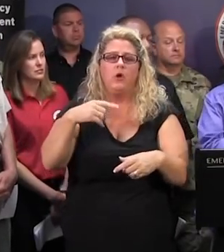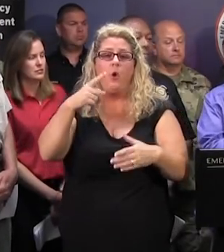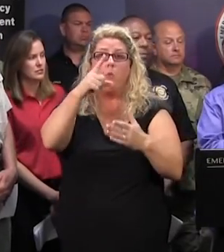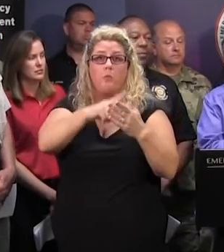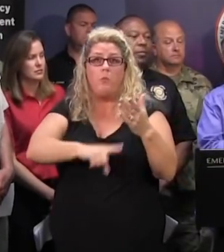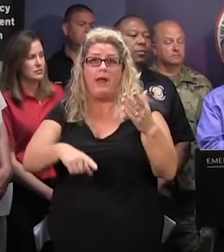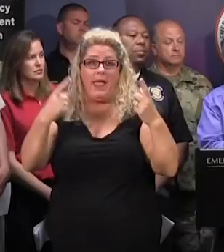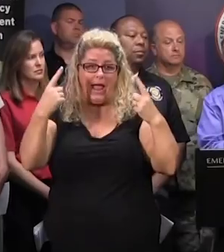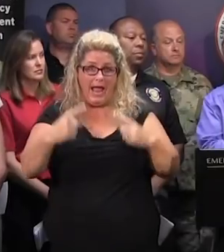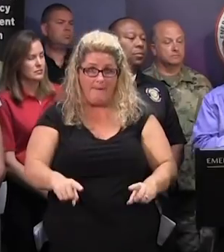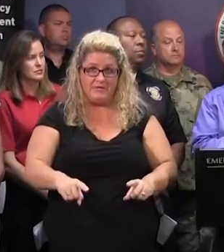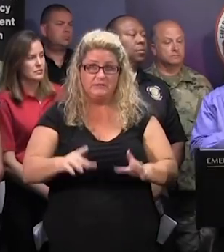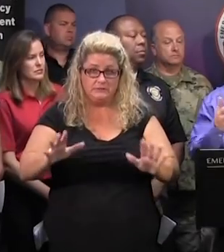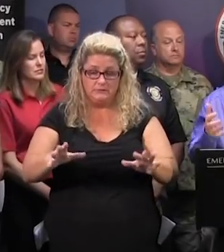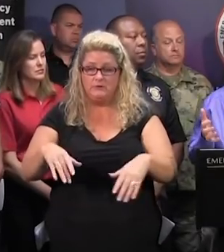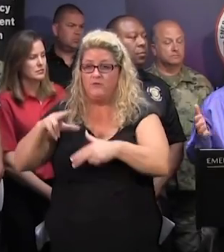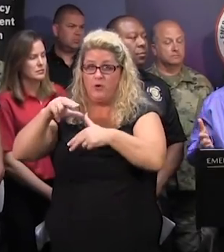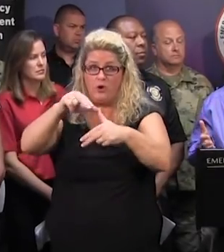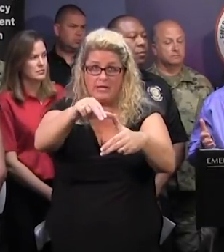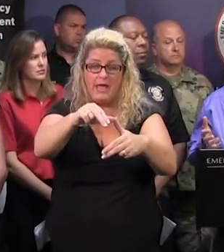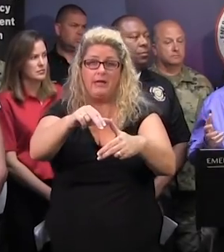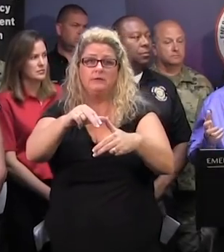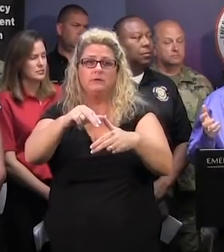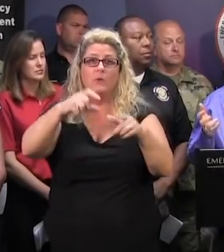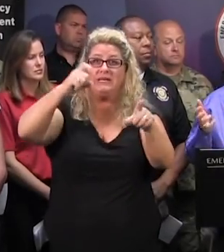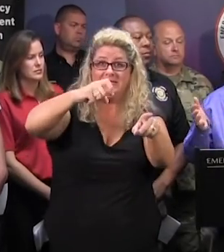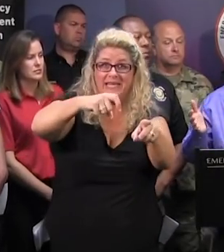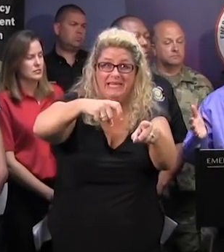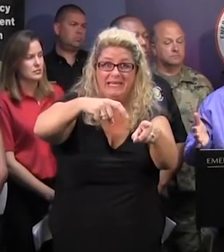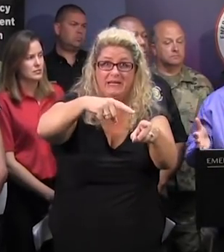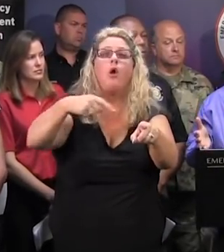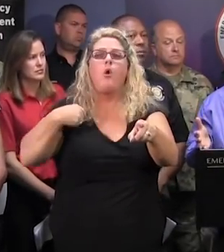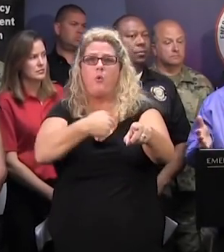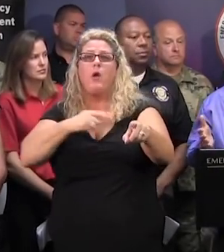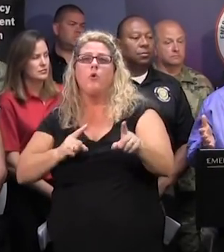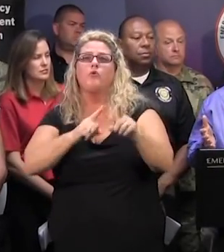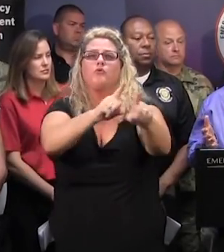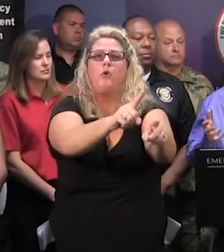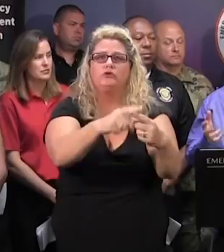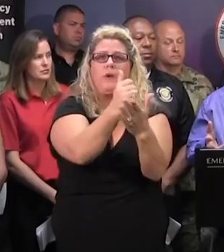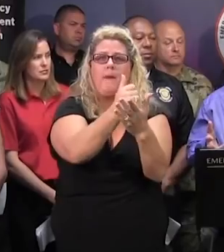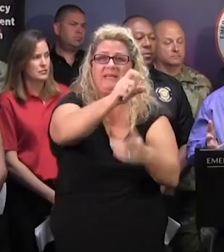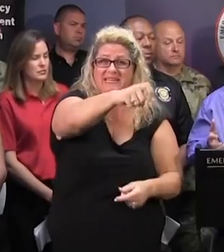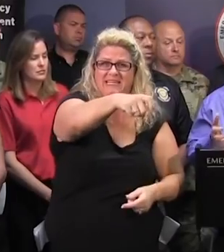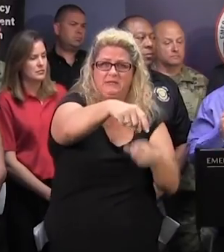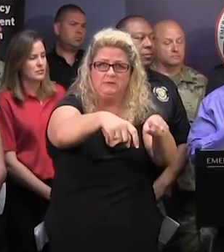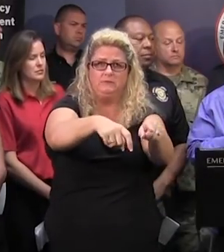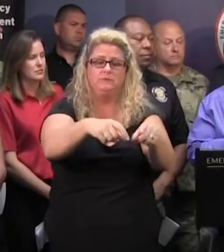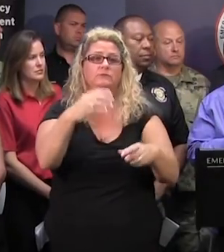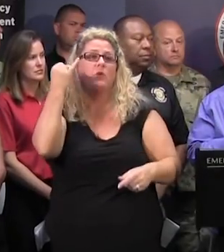occurs, whatever the impacts are, that then create needs, we base our assistance on those needs. So if the locals